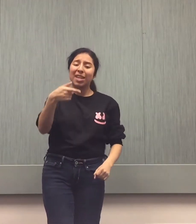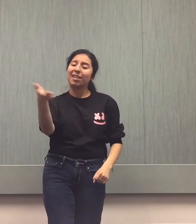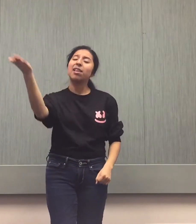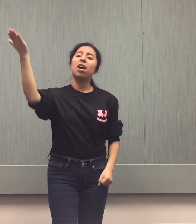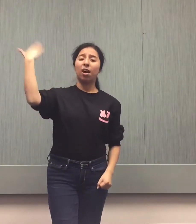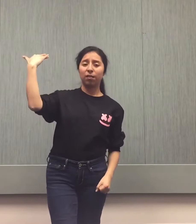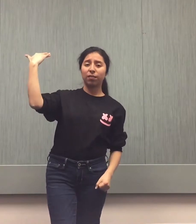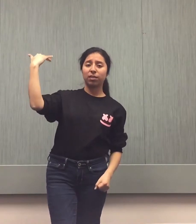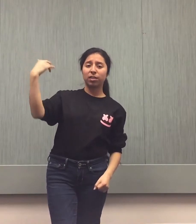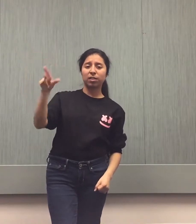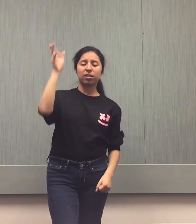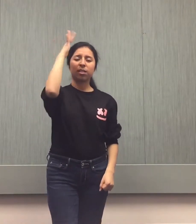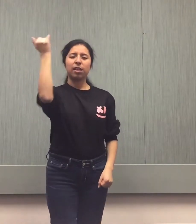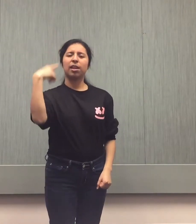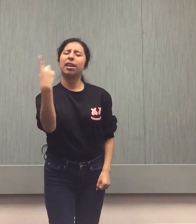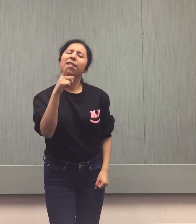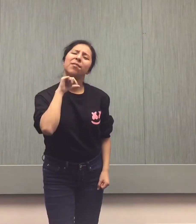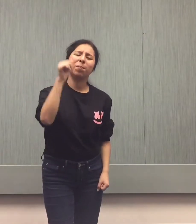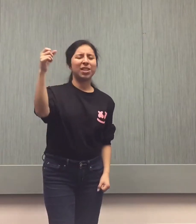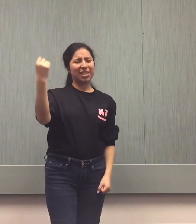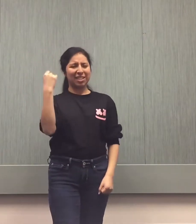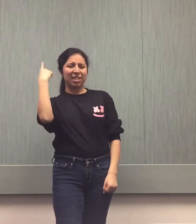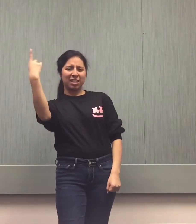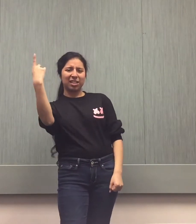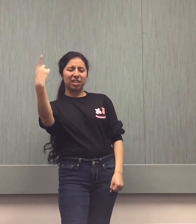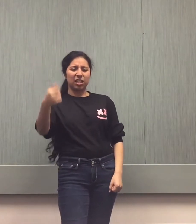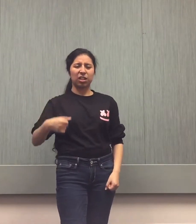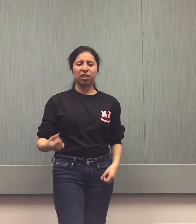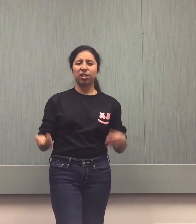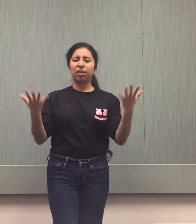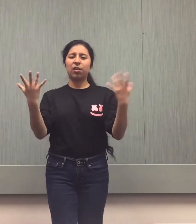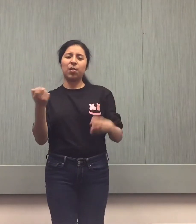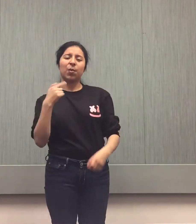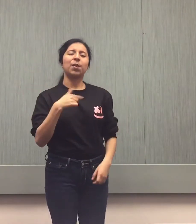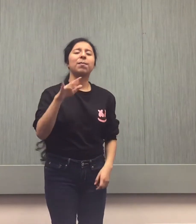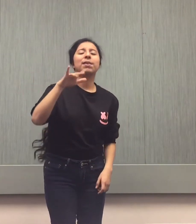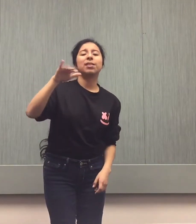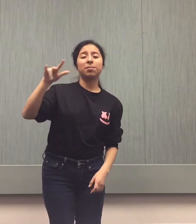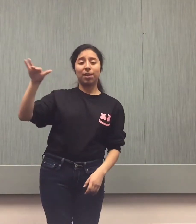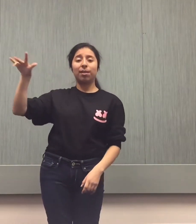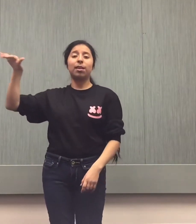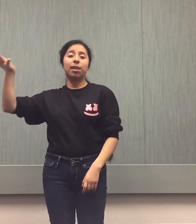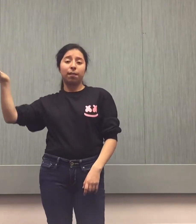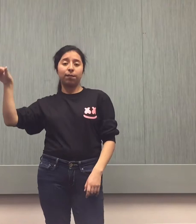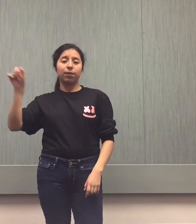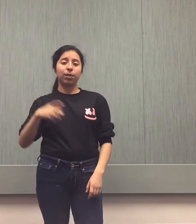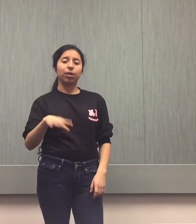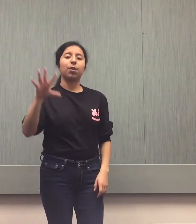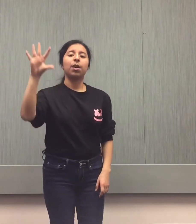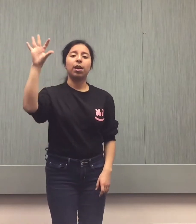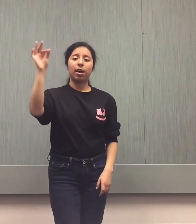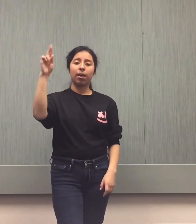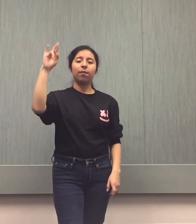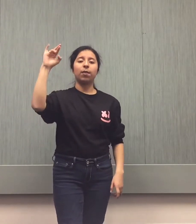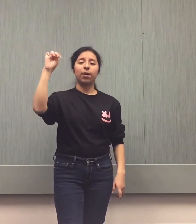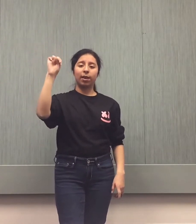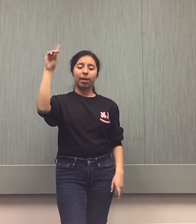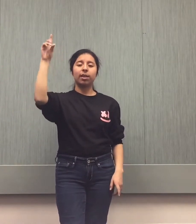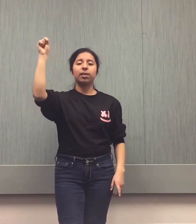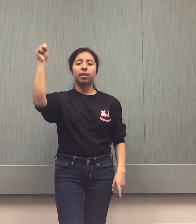made it obvious? Haven't I made it clear? Want me to spell it obvious, F-R-I-N